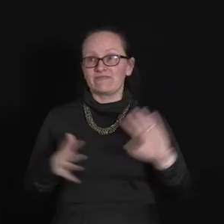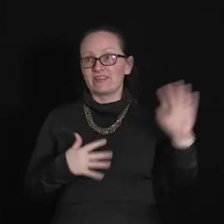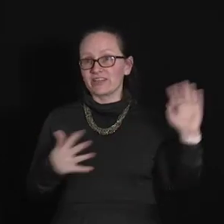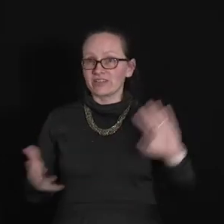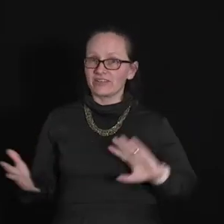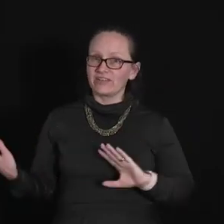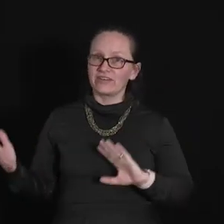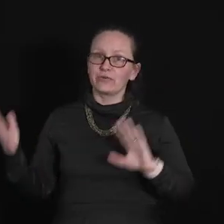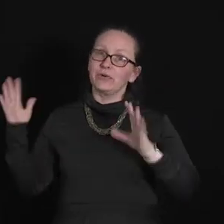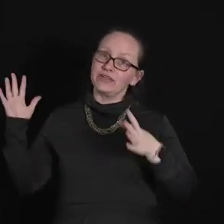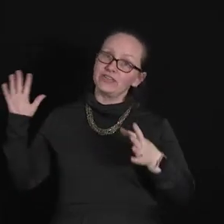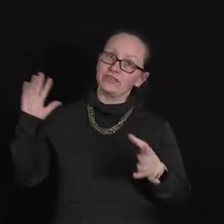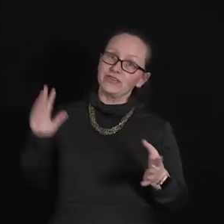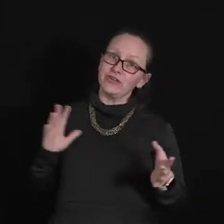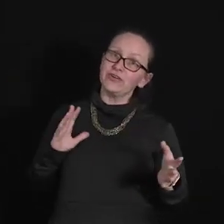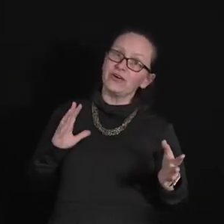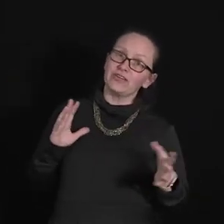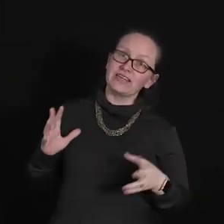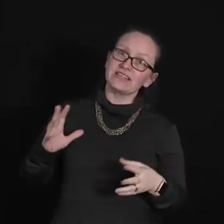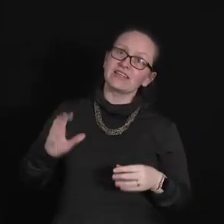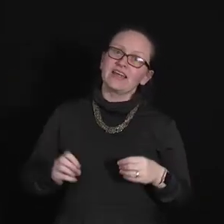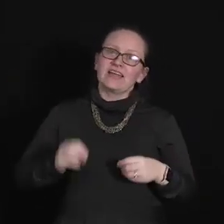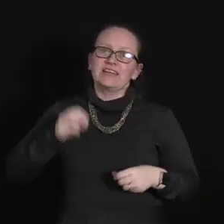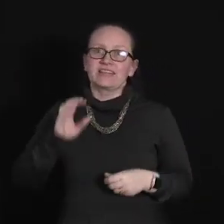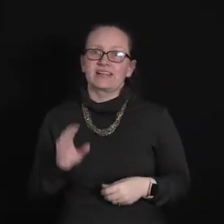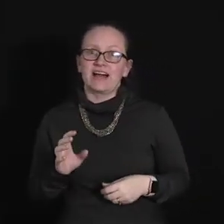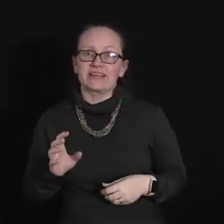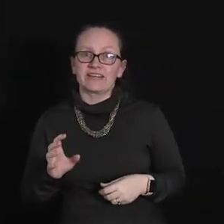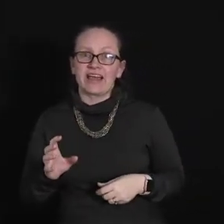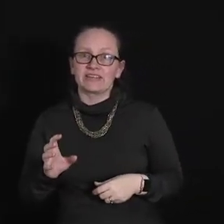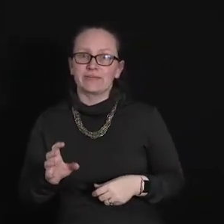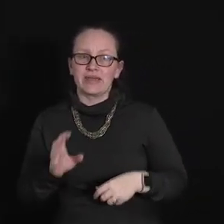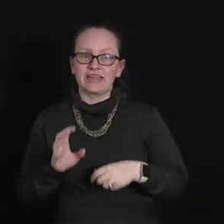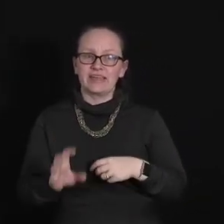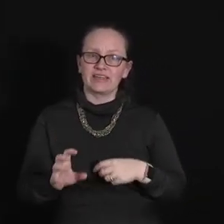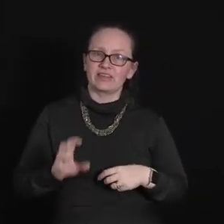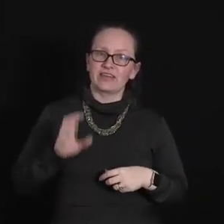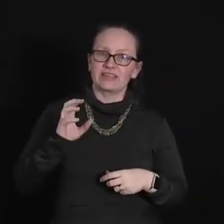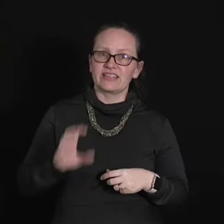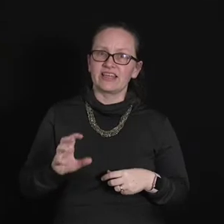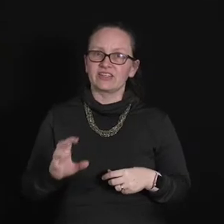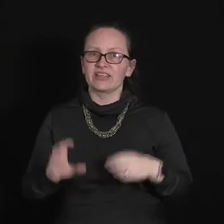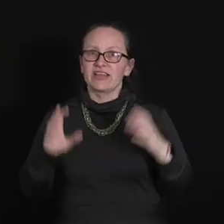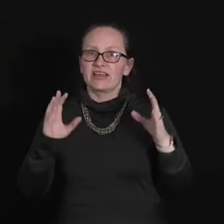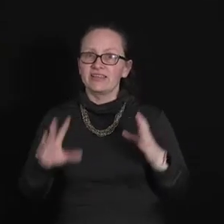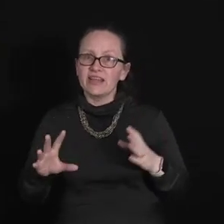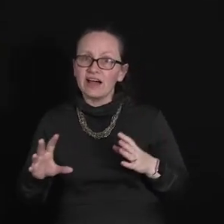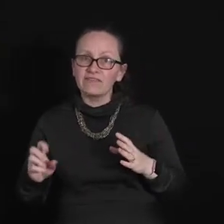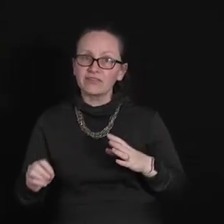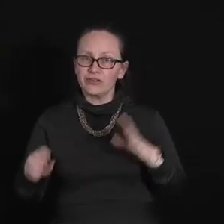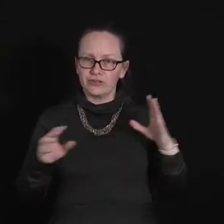philosophical points of view on this. Is the Geiger counter making the detection enough to